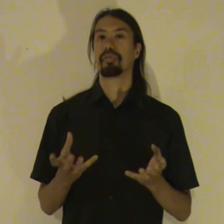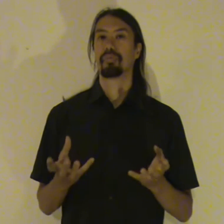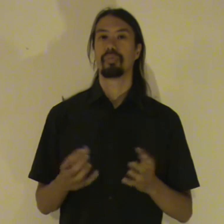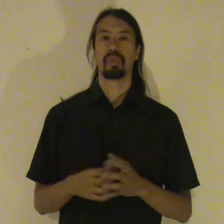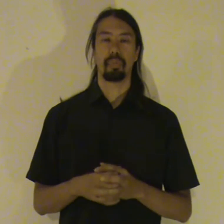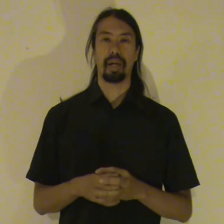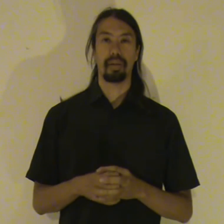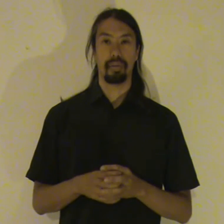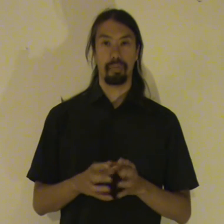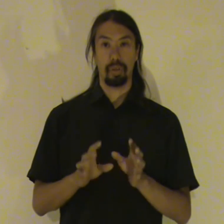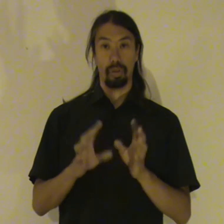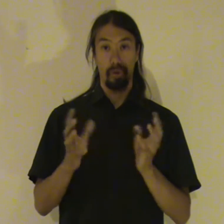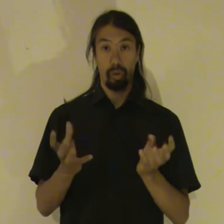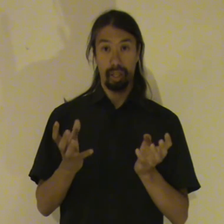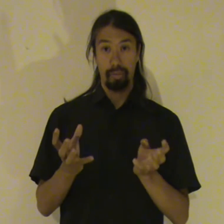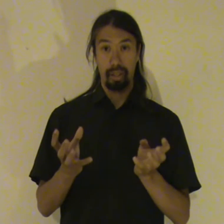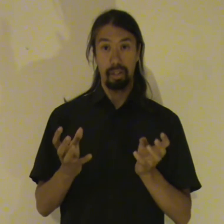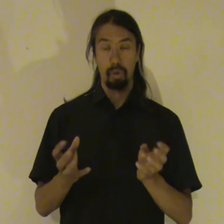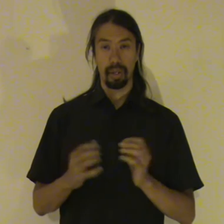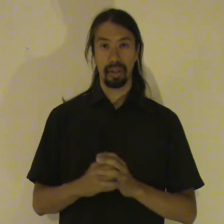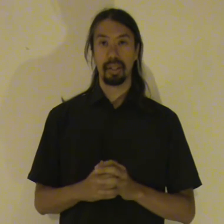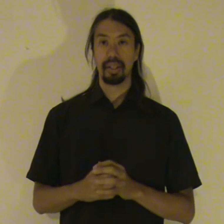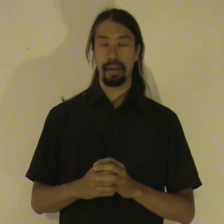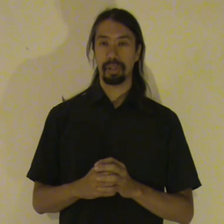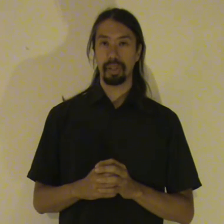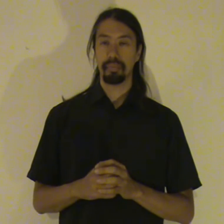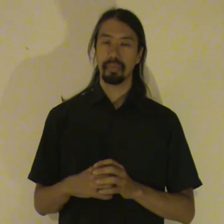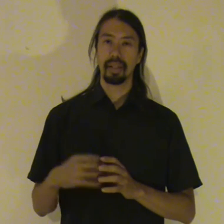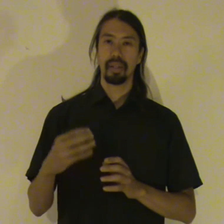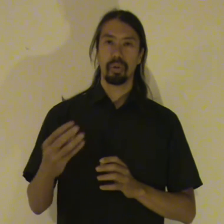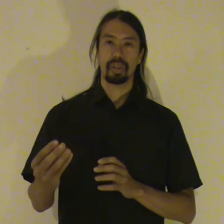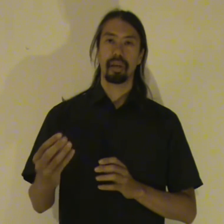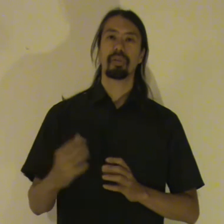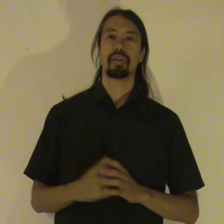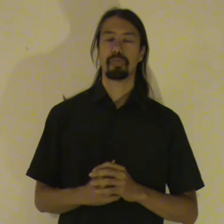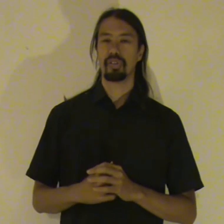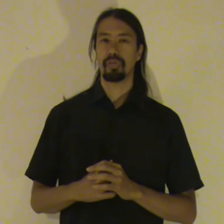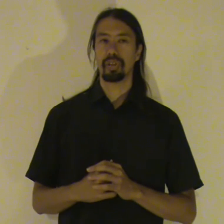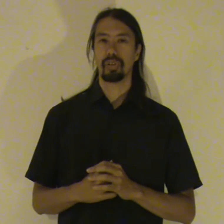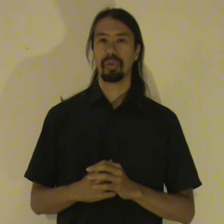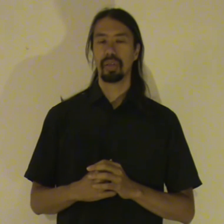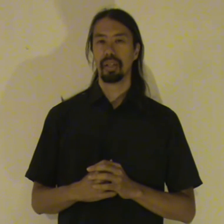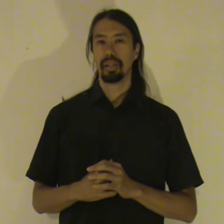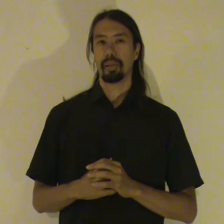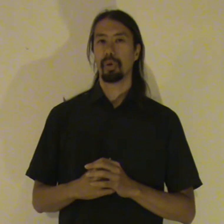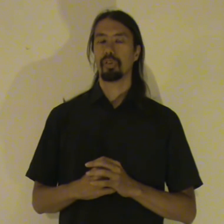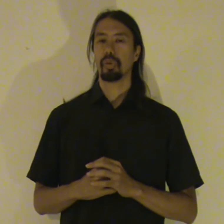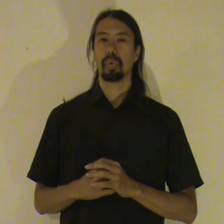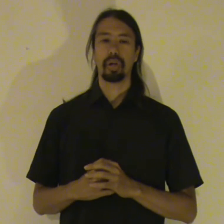human imagery. Or it can be very specific to the person you're working